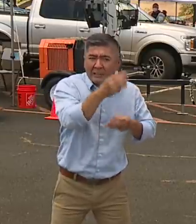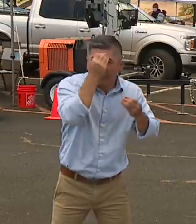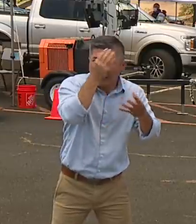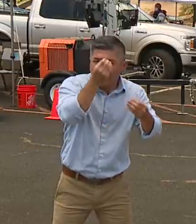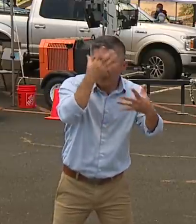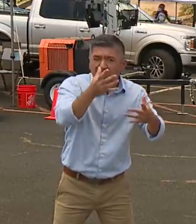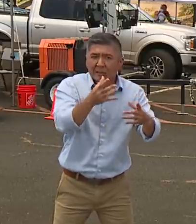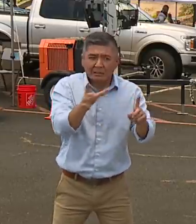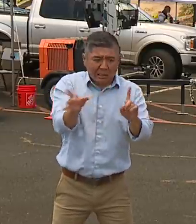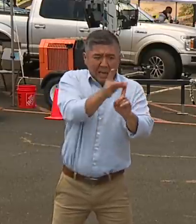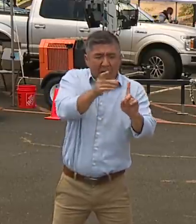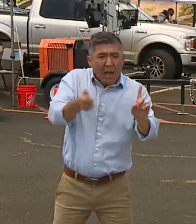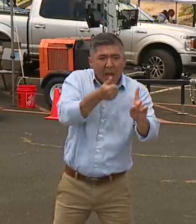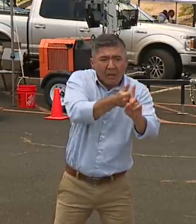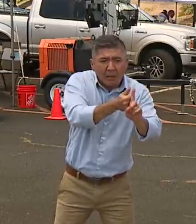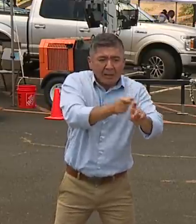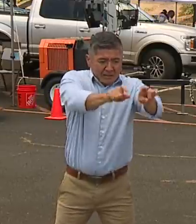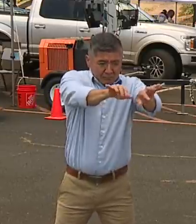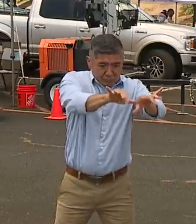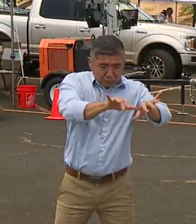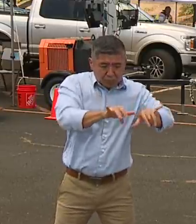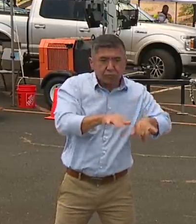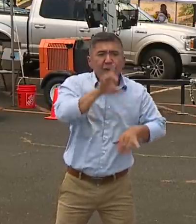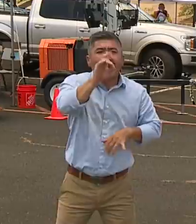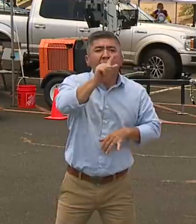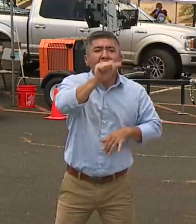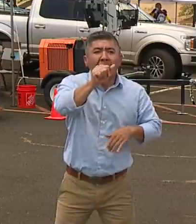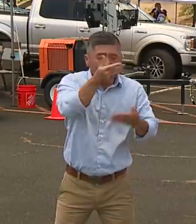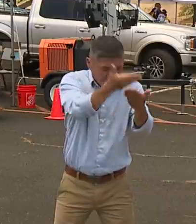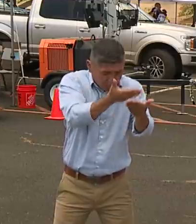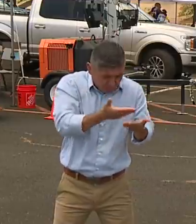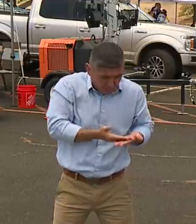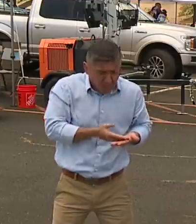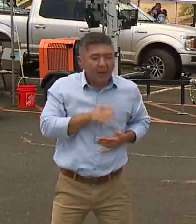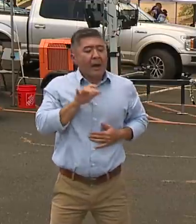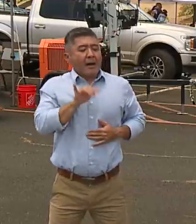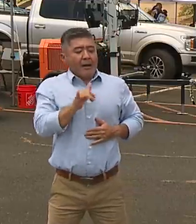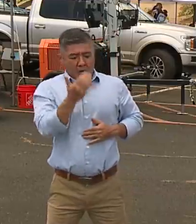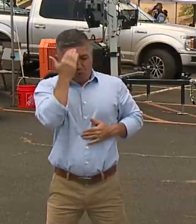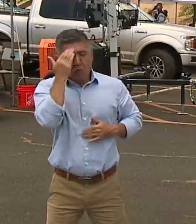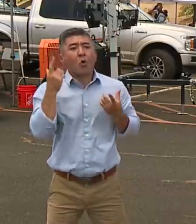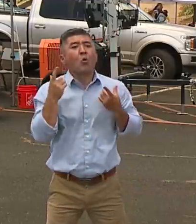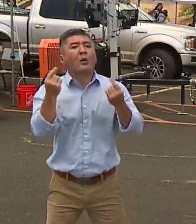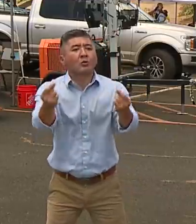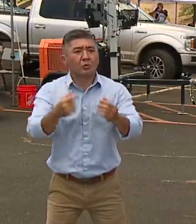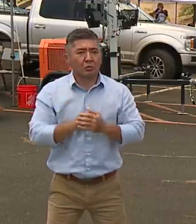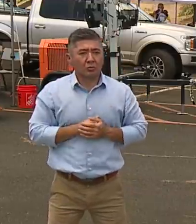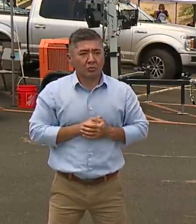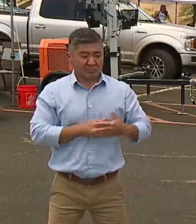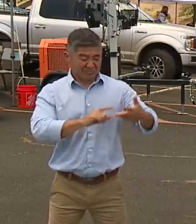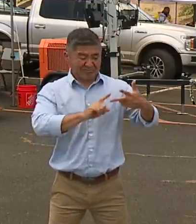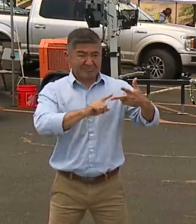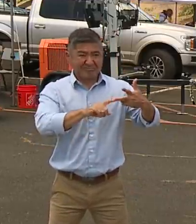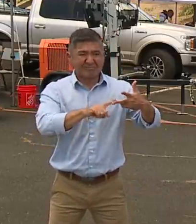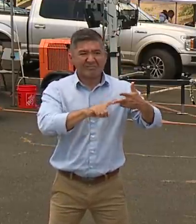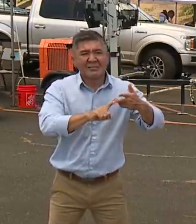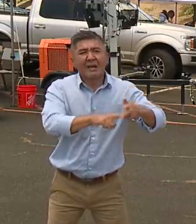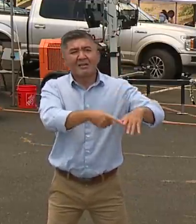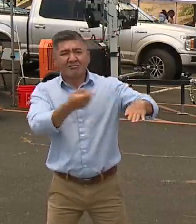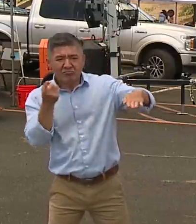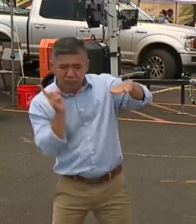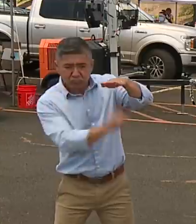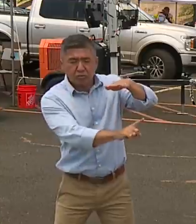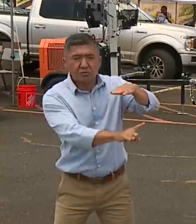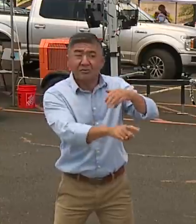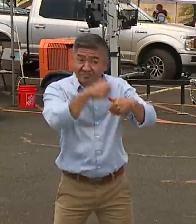it into their system so we know where the virus is and what we need to do. And then finally, as we talk about quarantining, we talked about the hotel